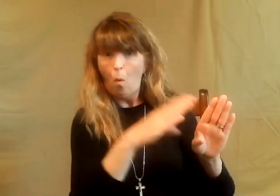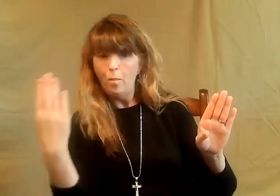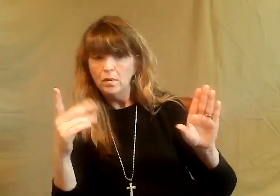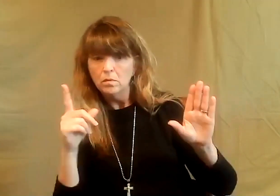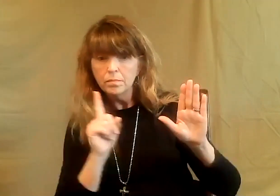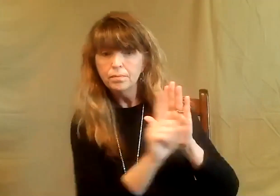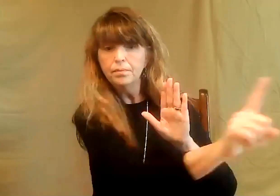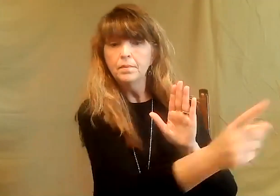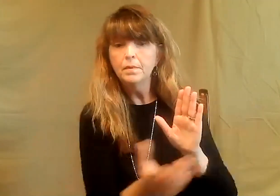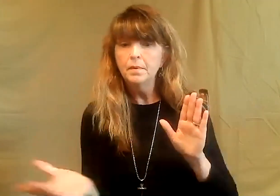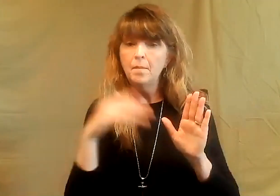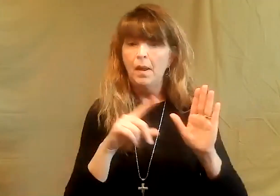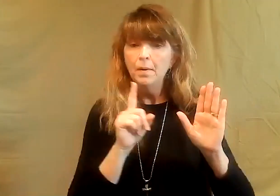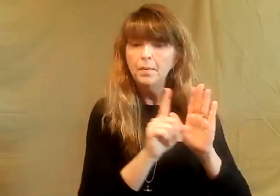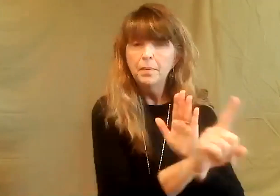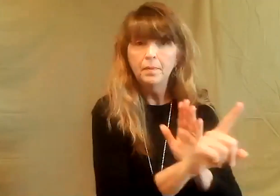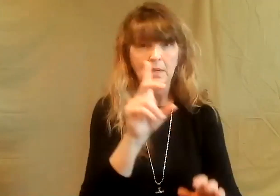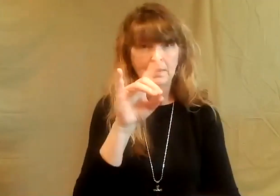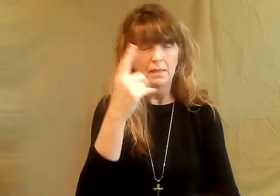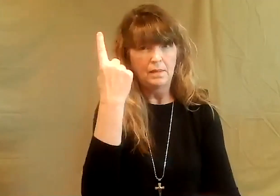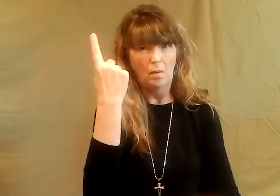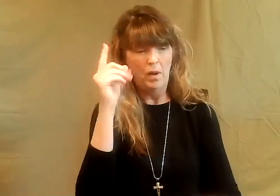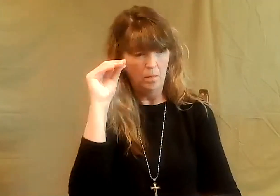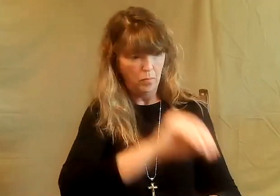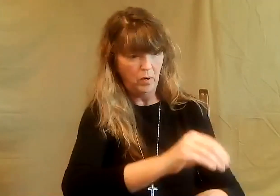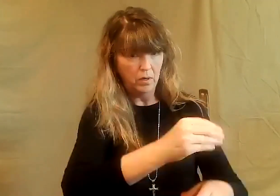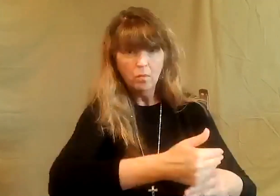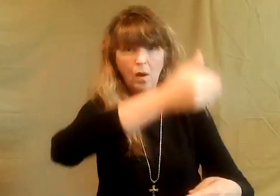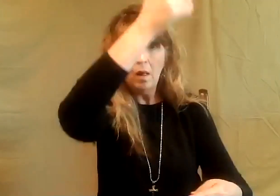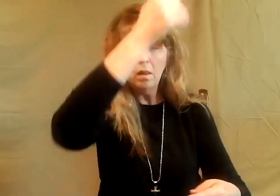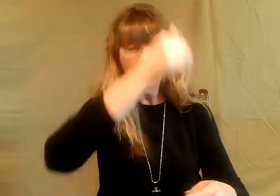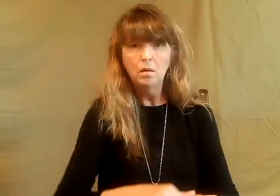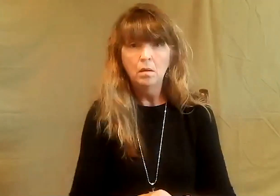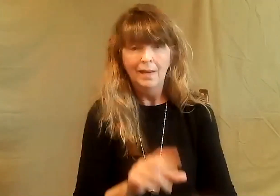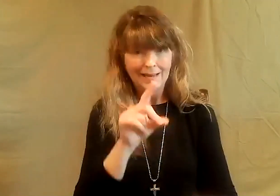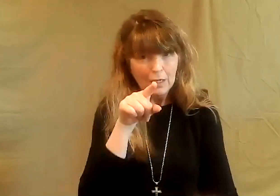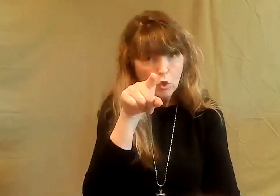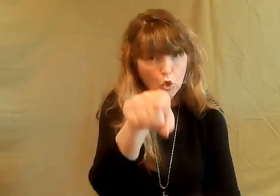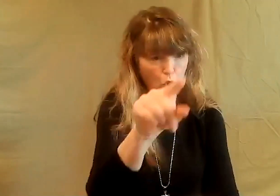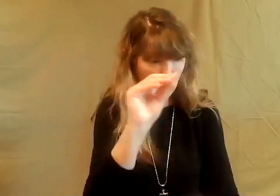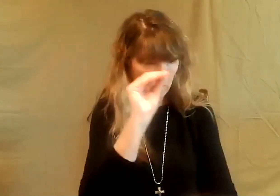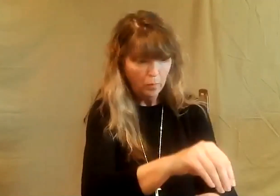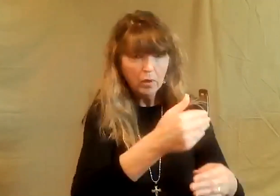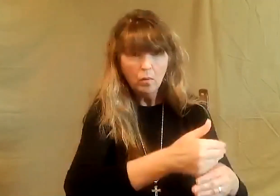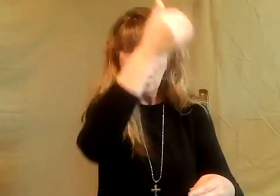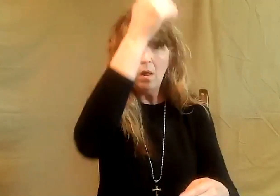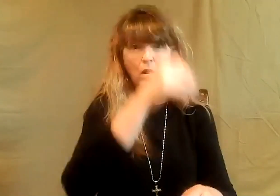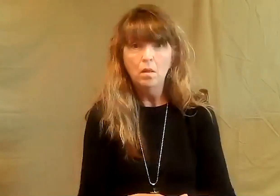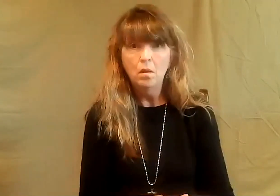I want you to look for God's door and see if that's open. And if it is, go through it. And if someone else put a